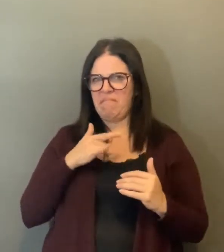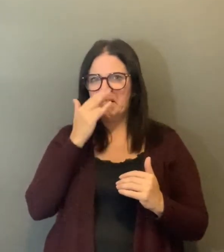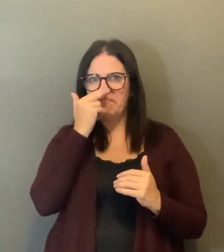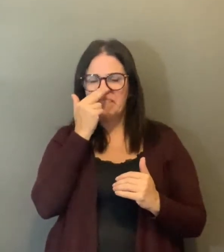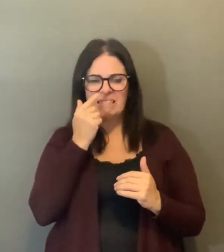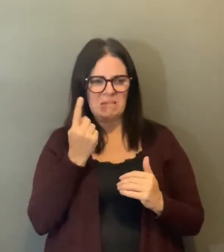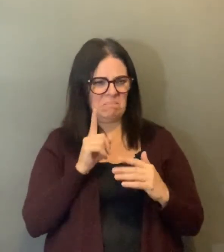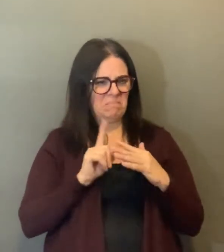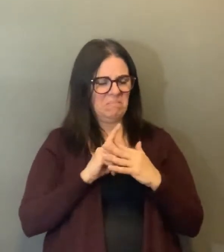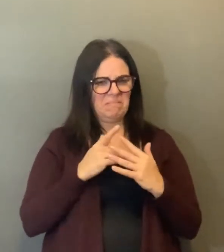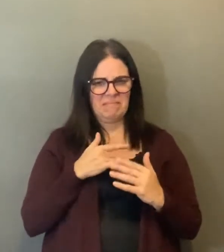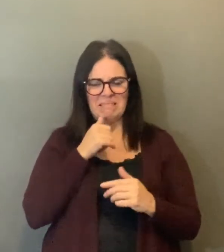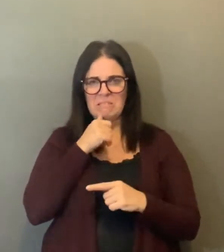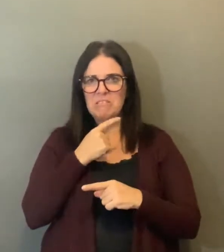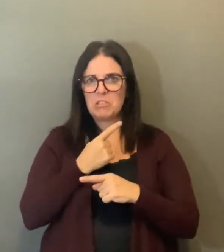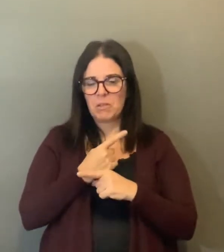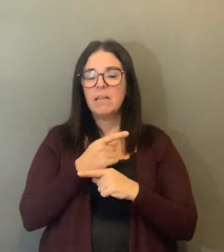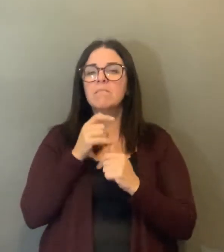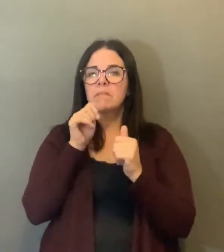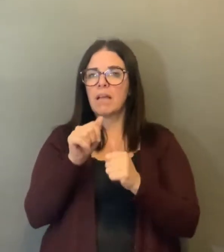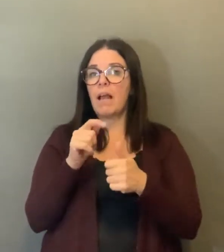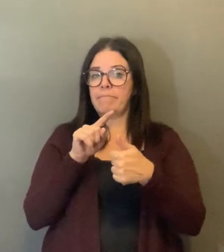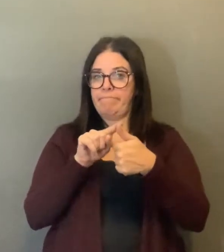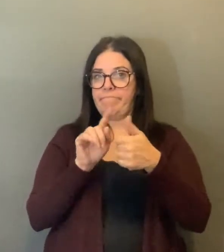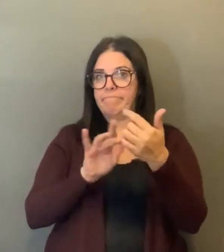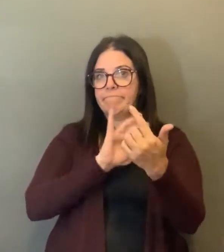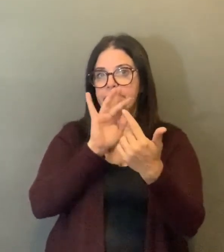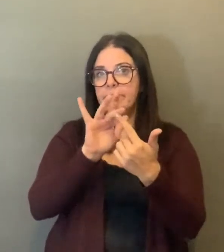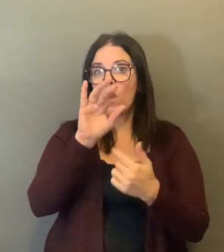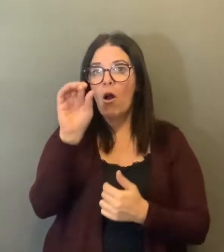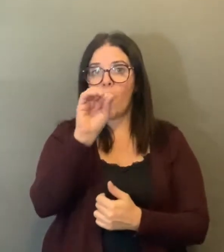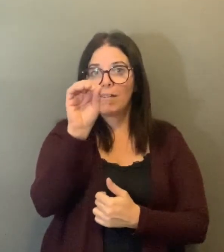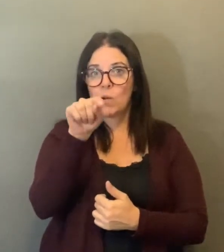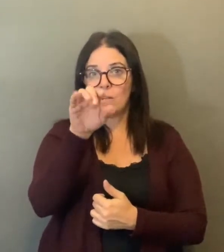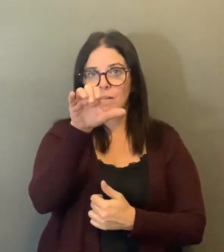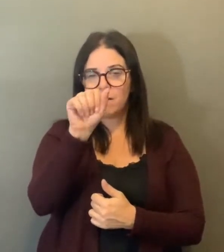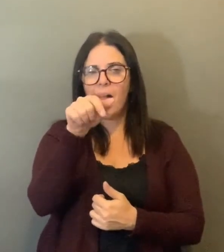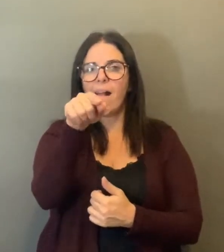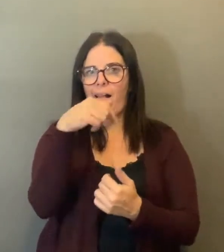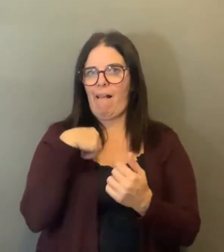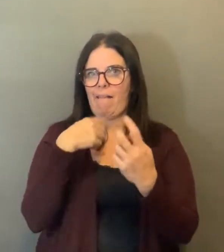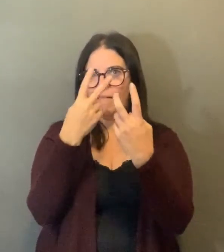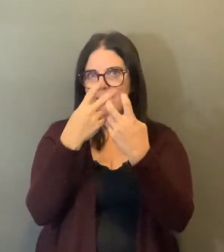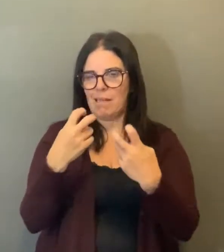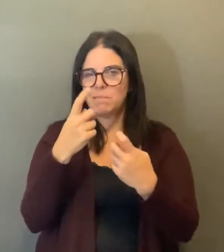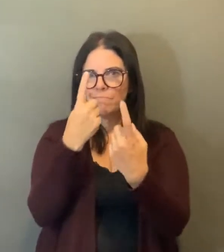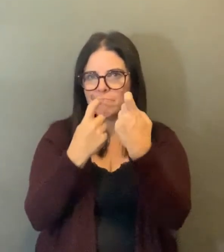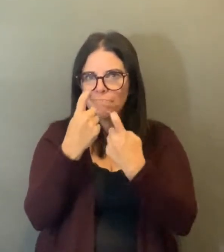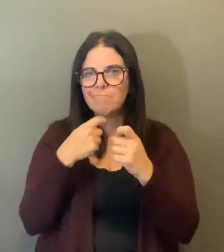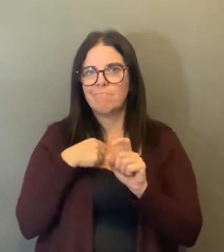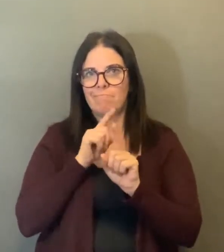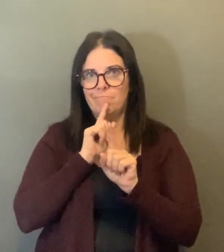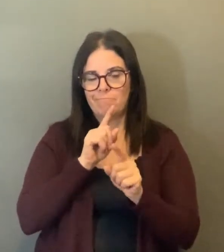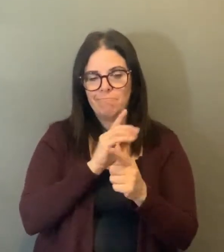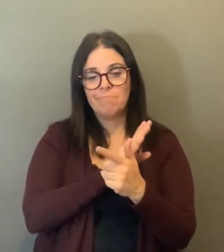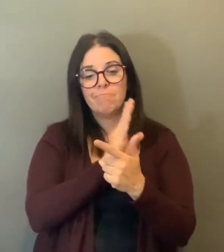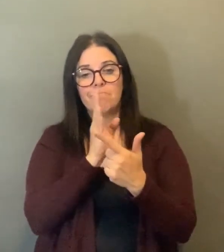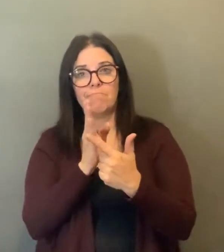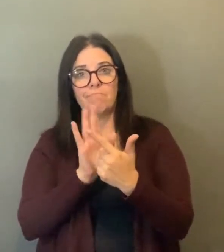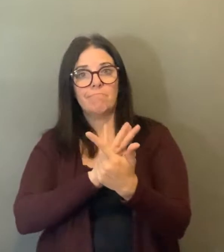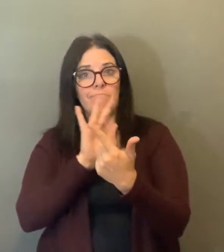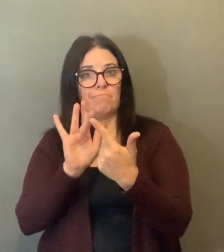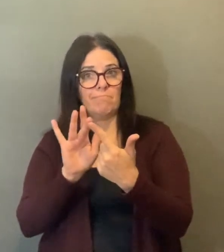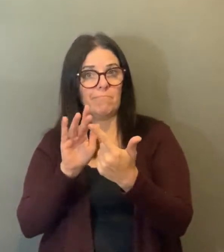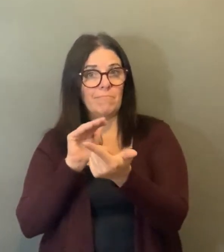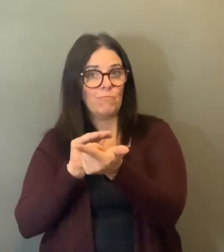assessment center. I will now turn it over to Dr. Wajid Ahmed, our medical officer of health for further updates regarding COVID-19.